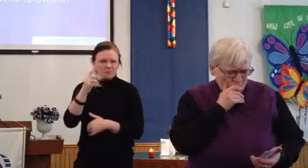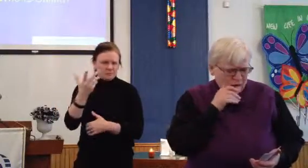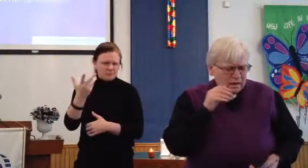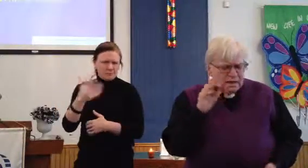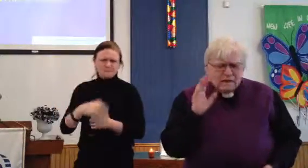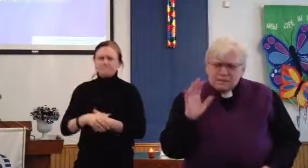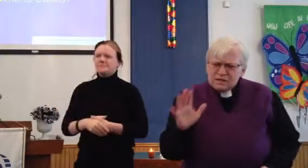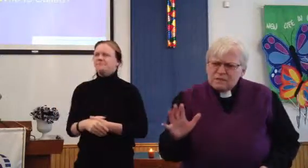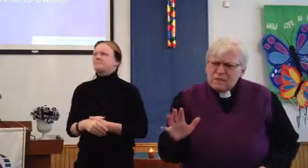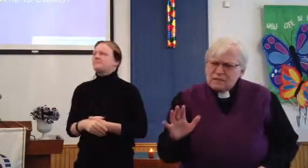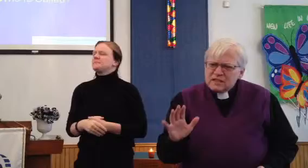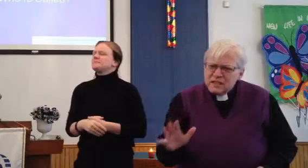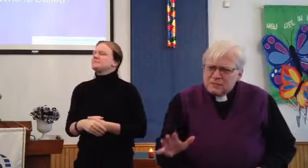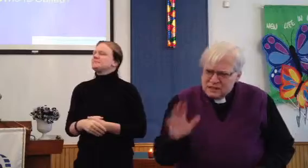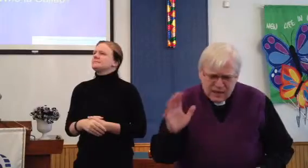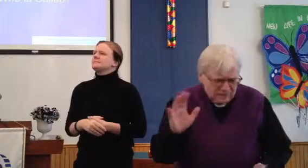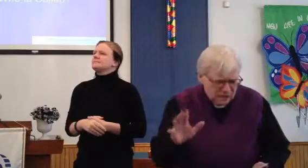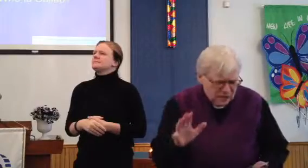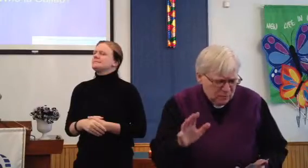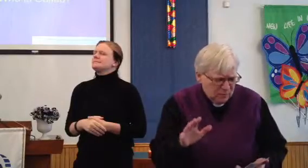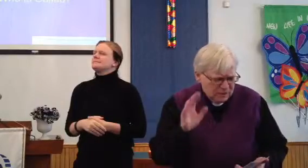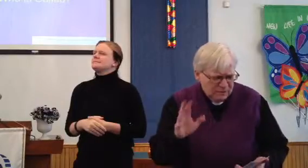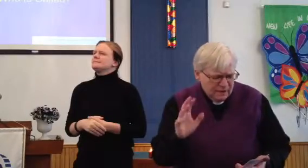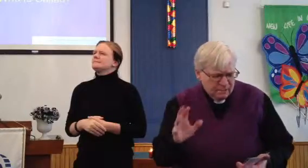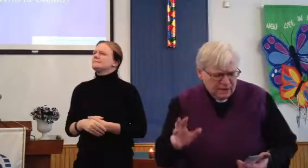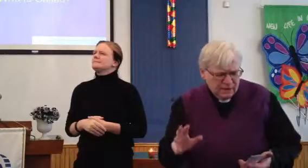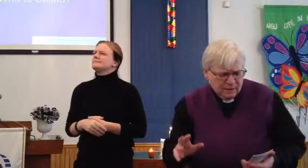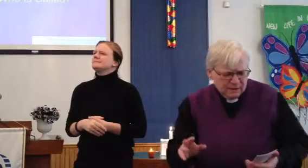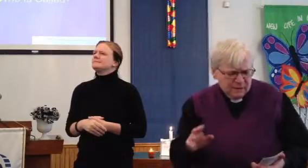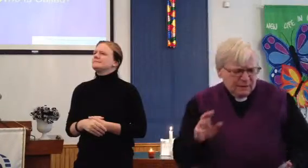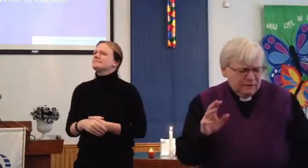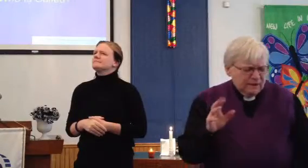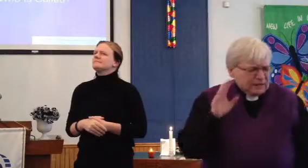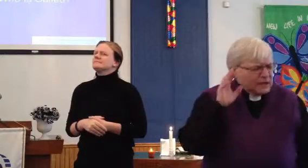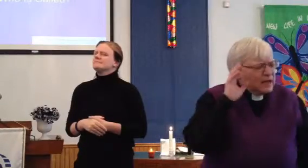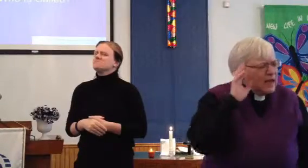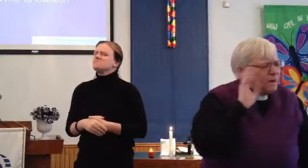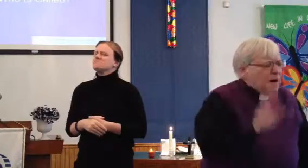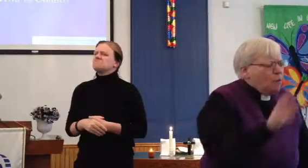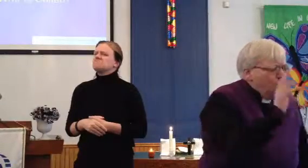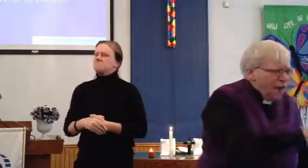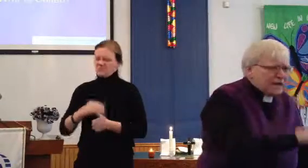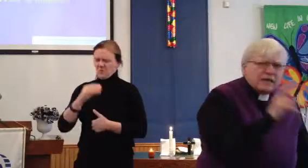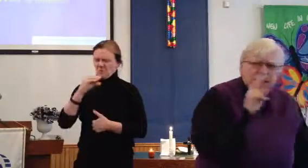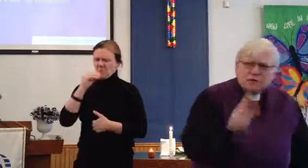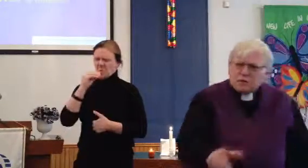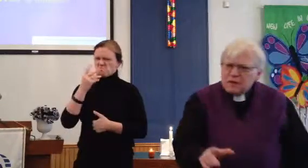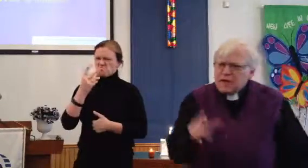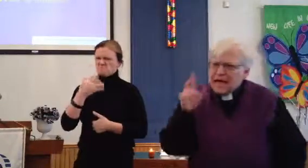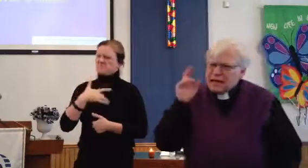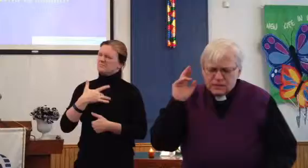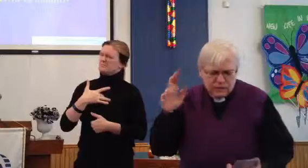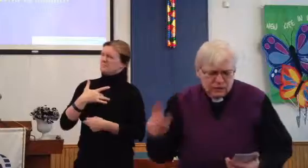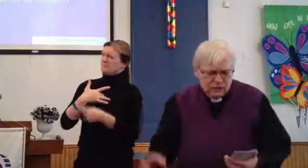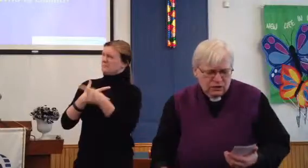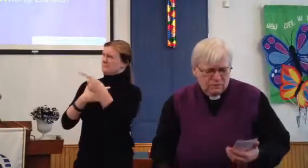He must have had misgivings. Samuel must have had misgivings about what he was being asked to do.